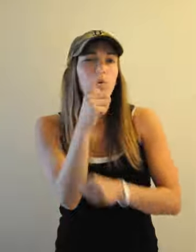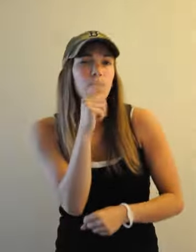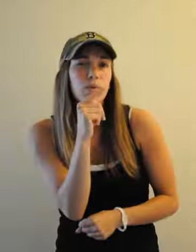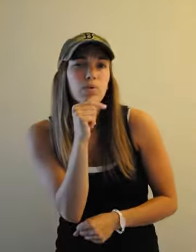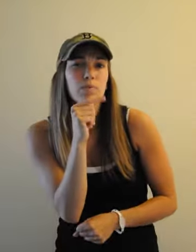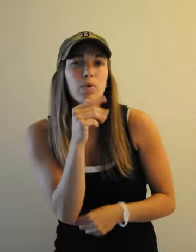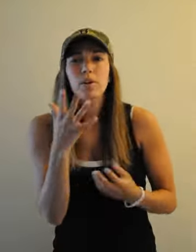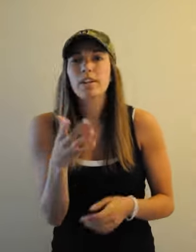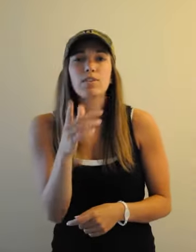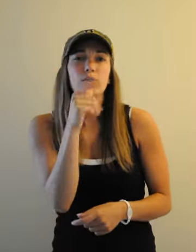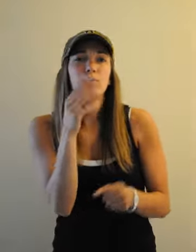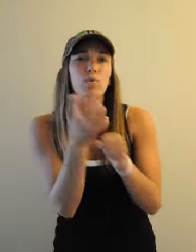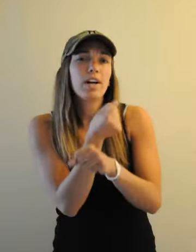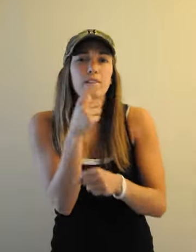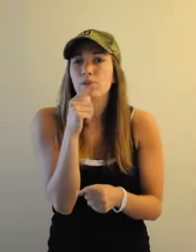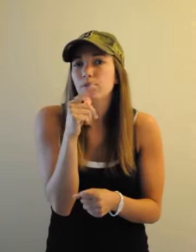Who. Or you can do who won, who.